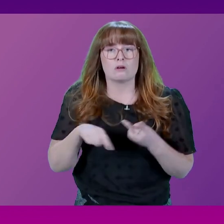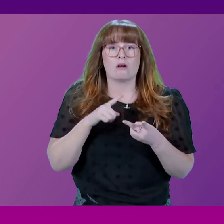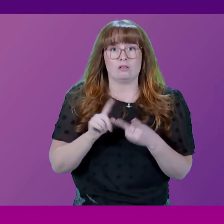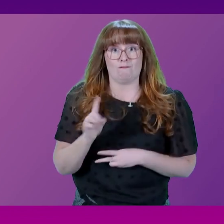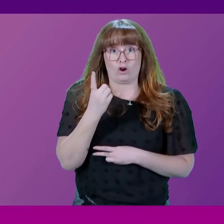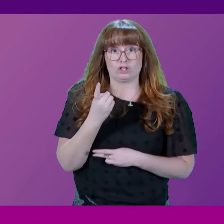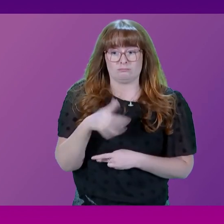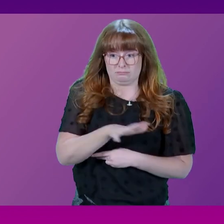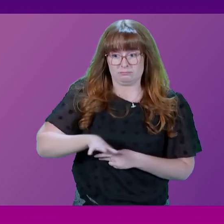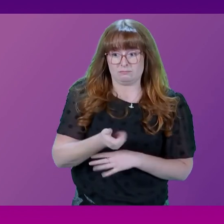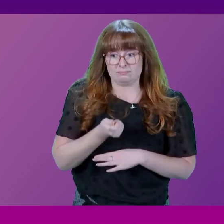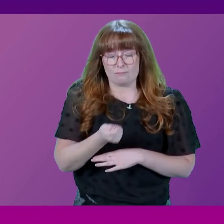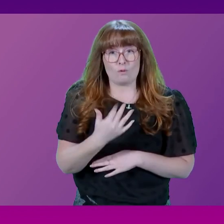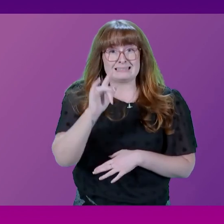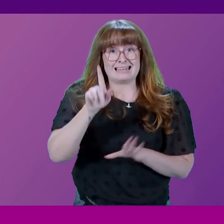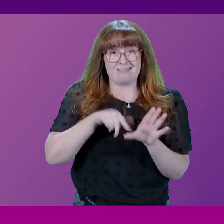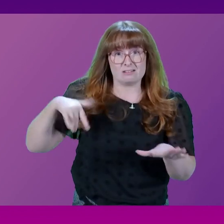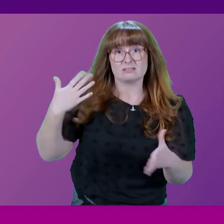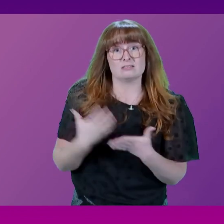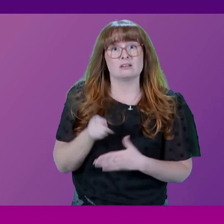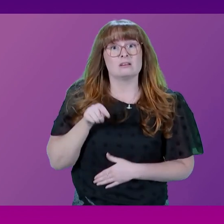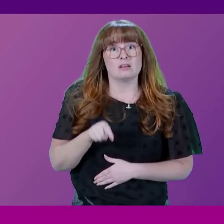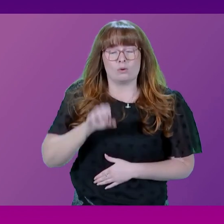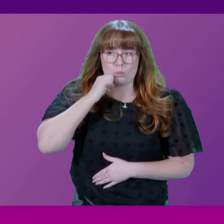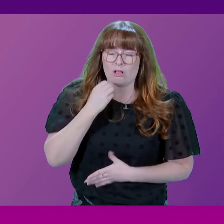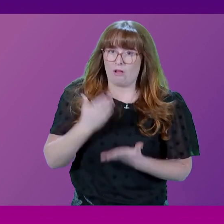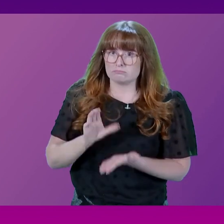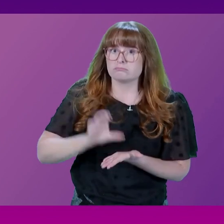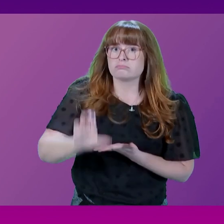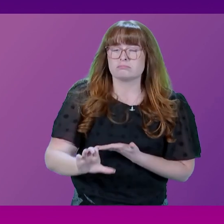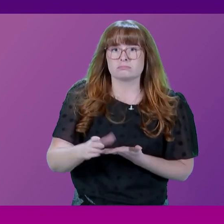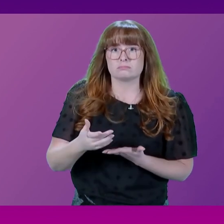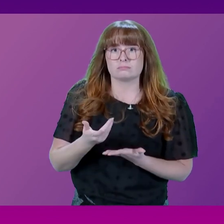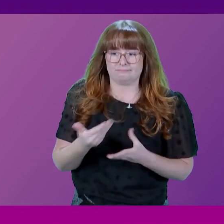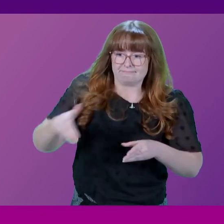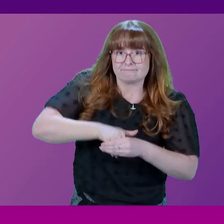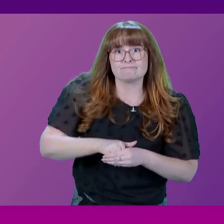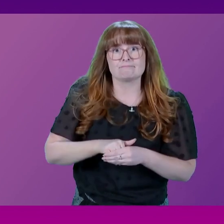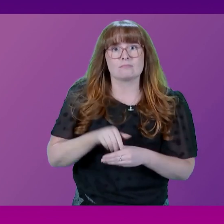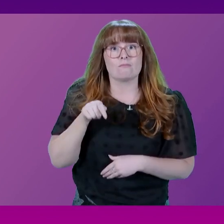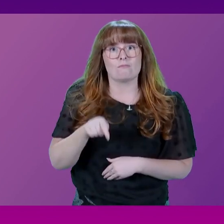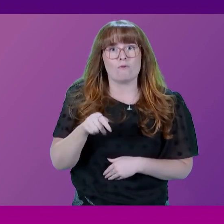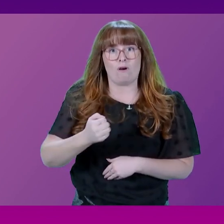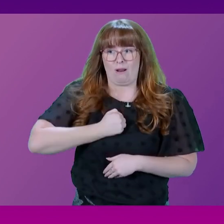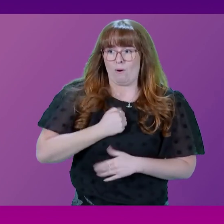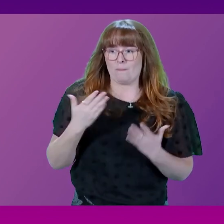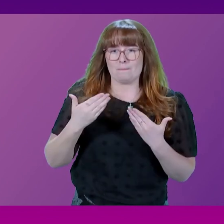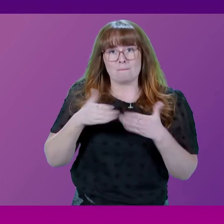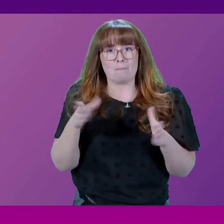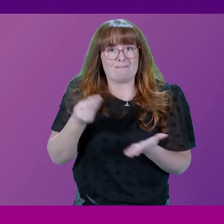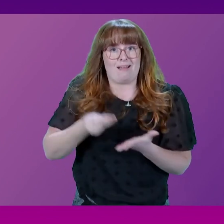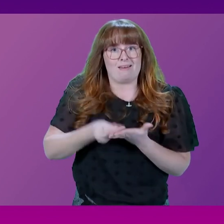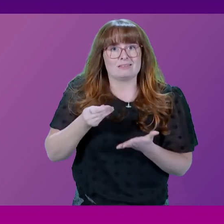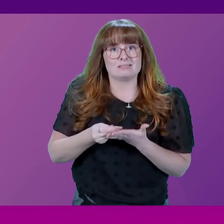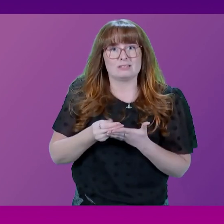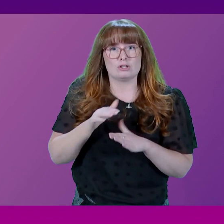Scotland in a decade and, of course, will make a significant contribution in terms of our public finances. Not